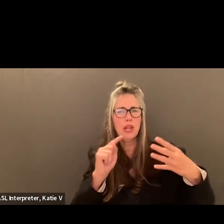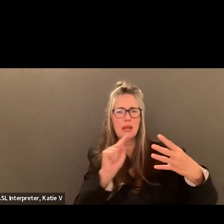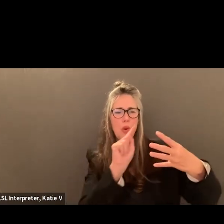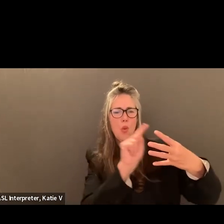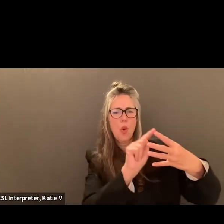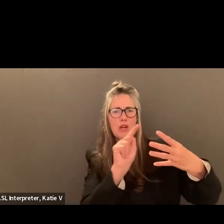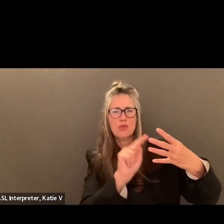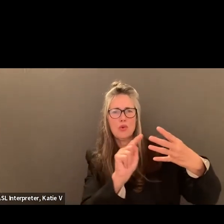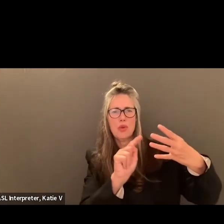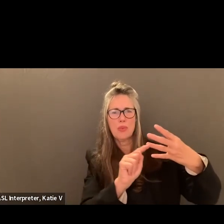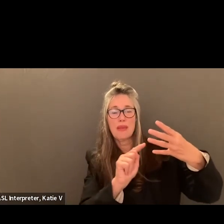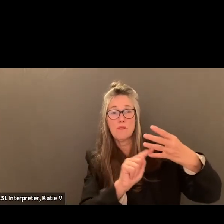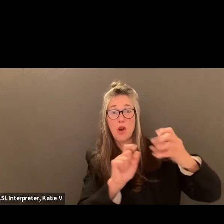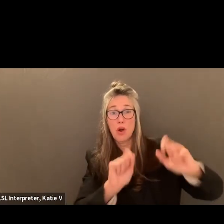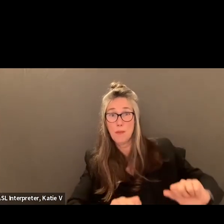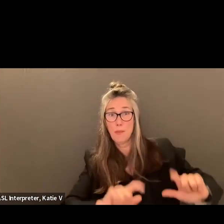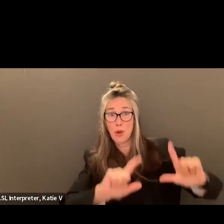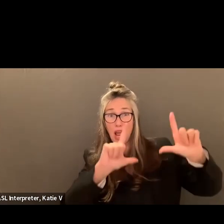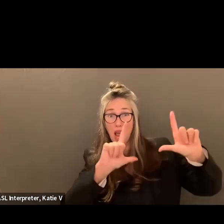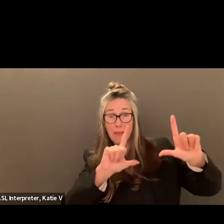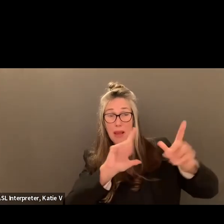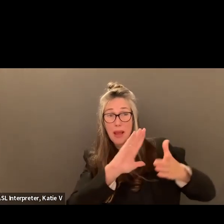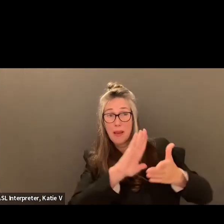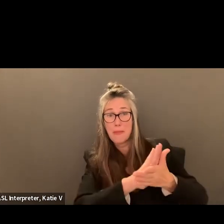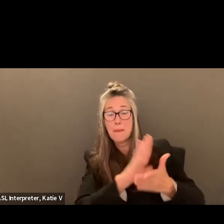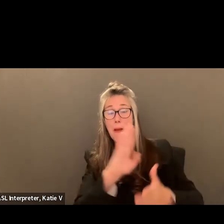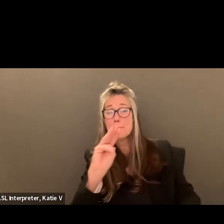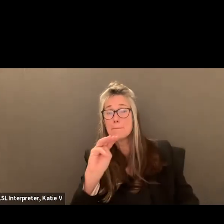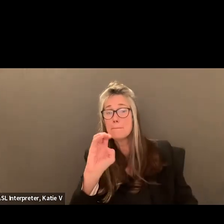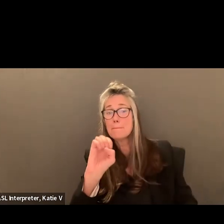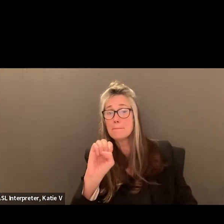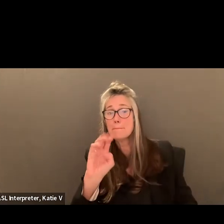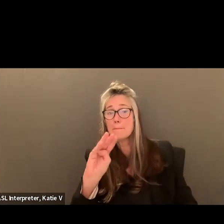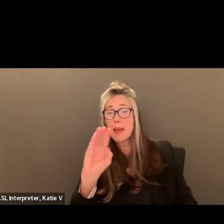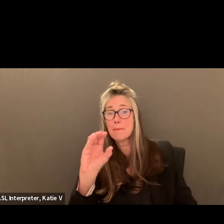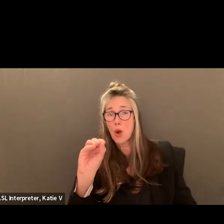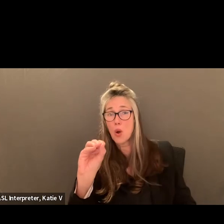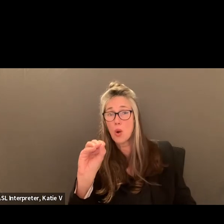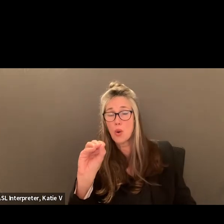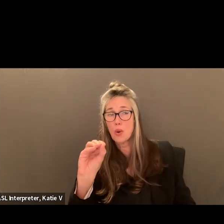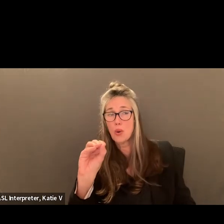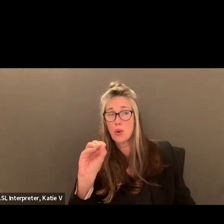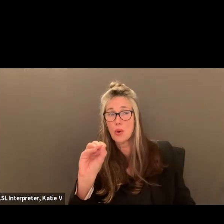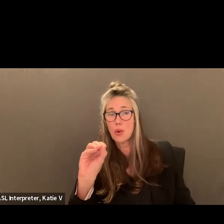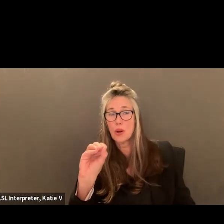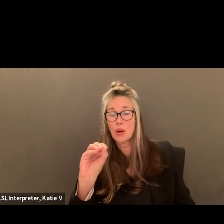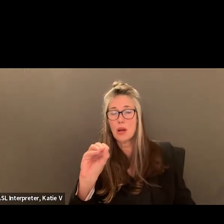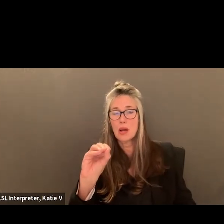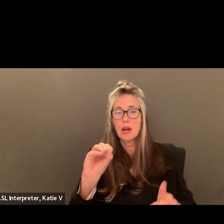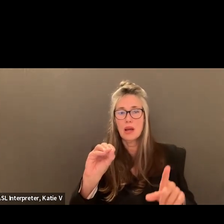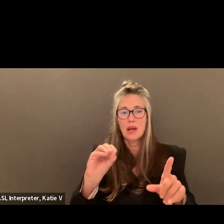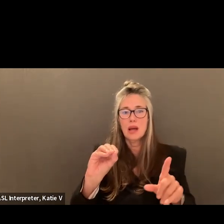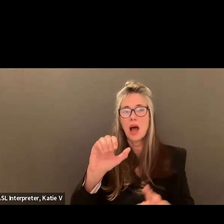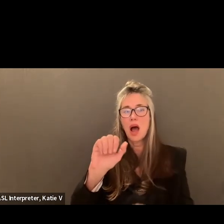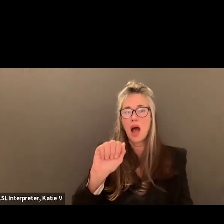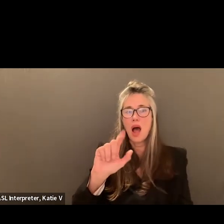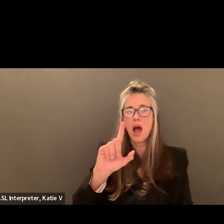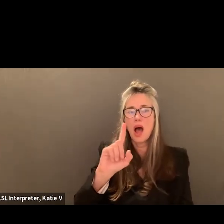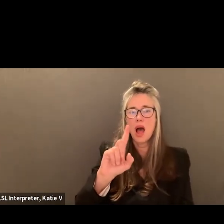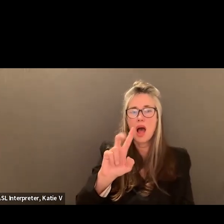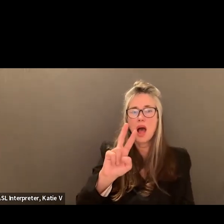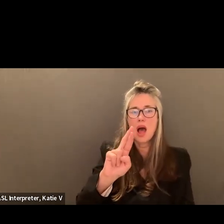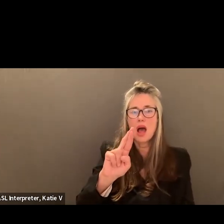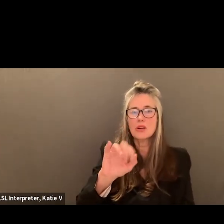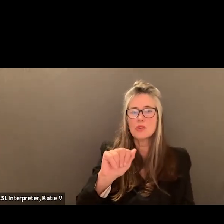If you pull up the document called the memo, Adriana, and it's under provisional appointment,